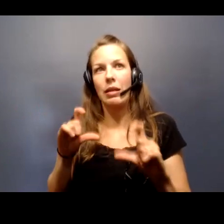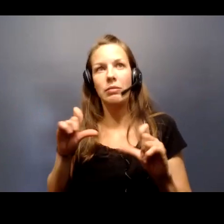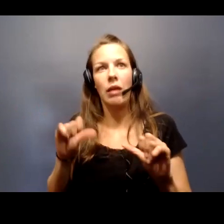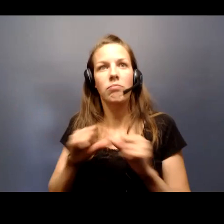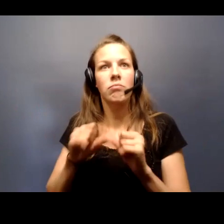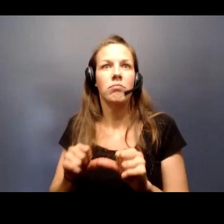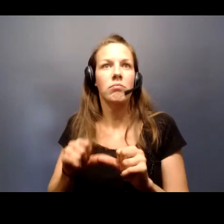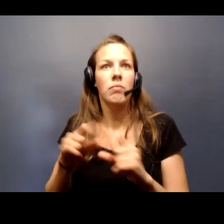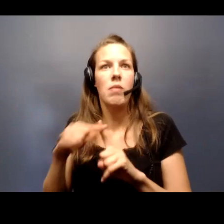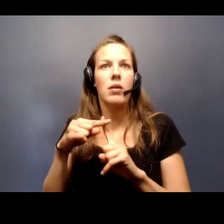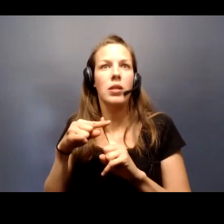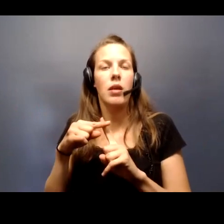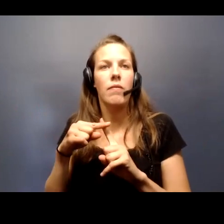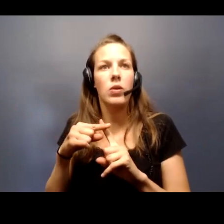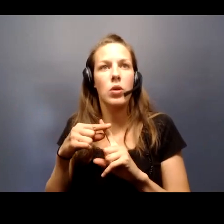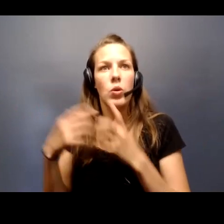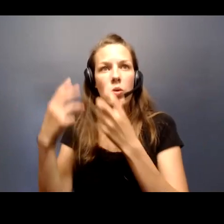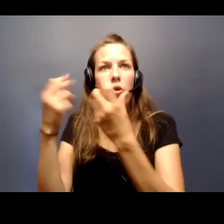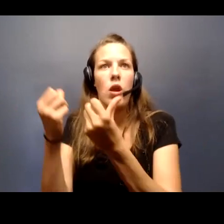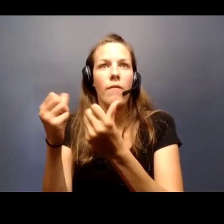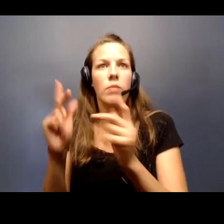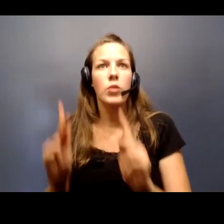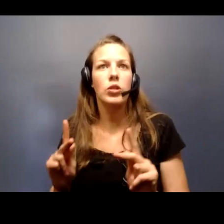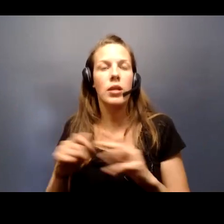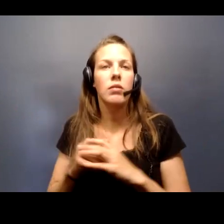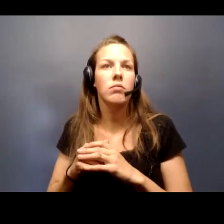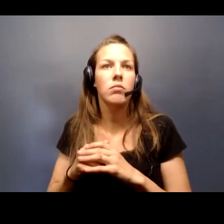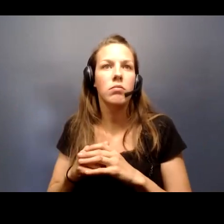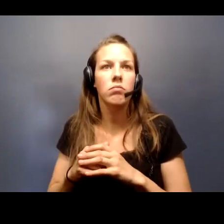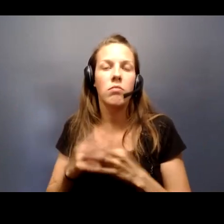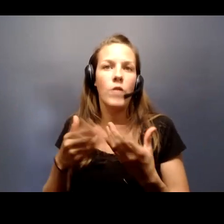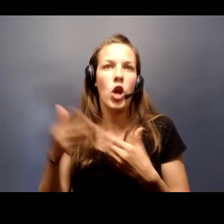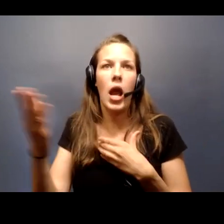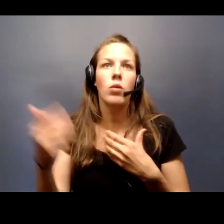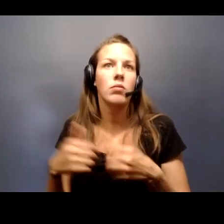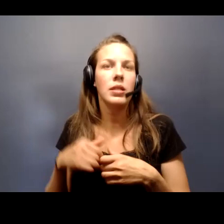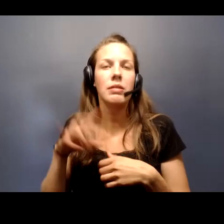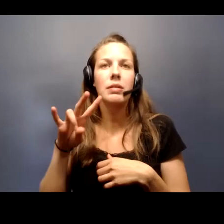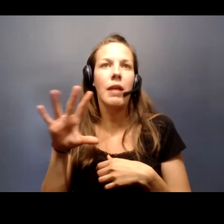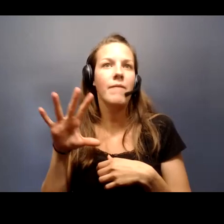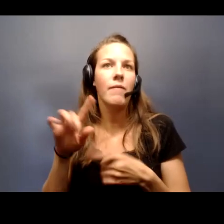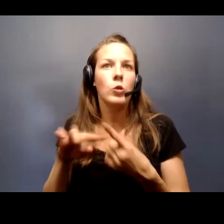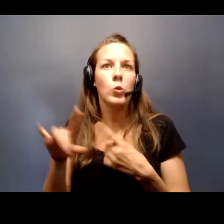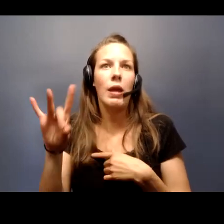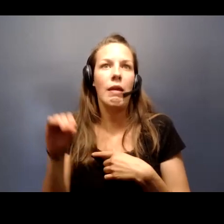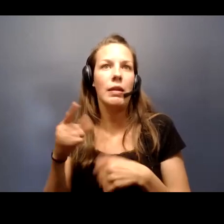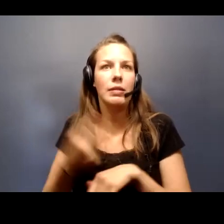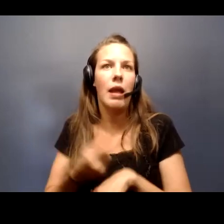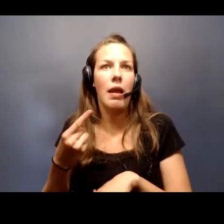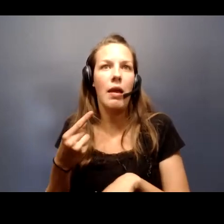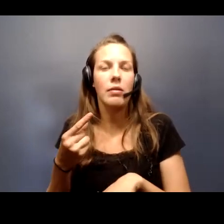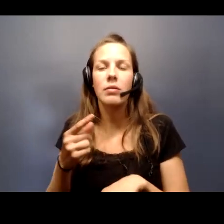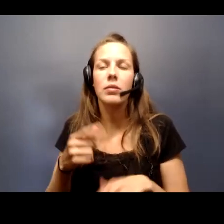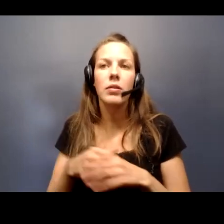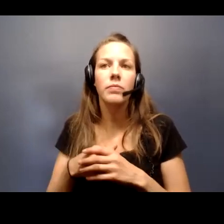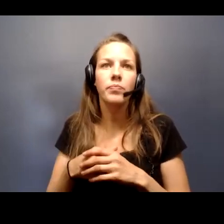in a recovered individual as far out as 75 to 80 days. And certainly